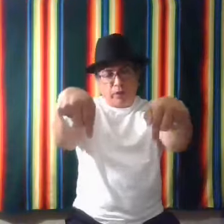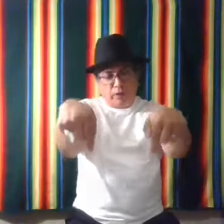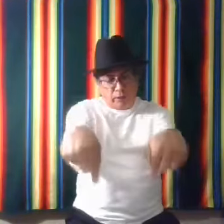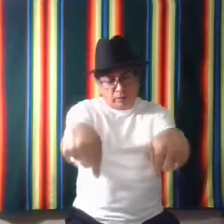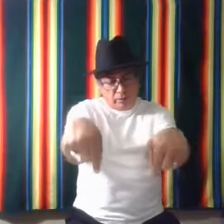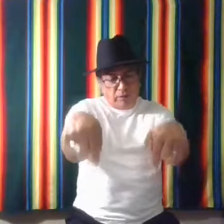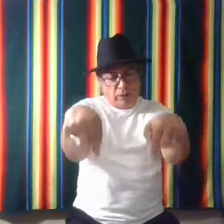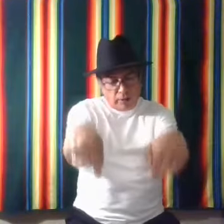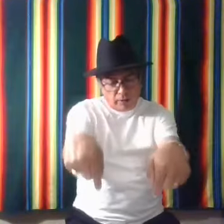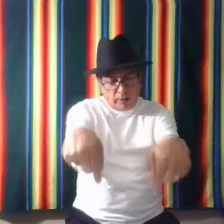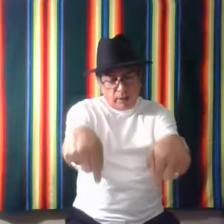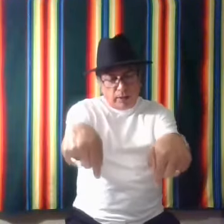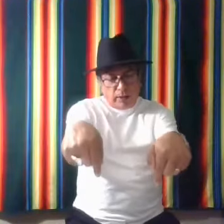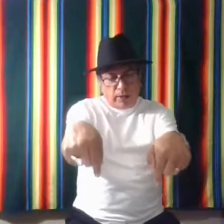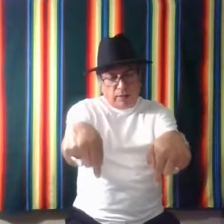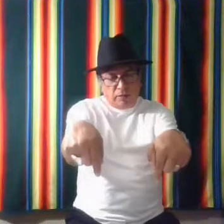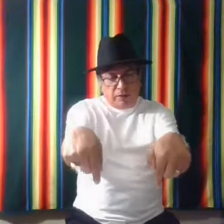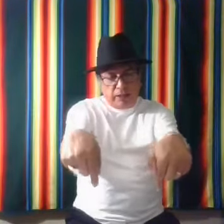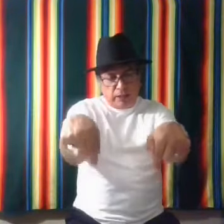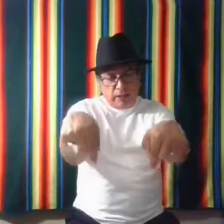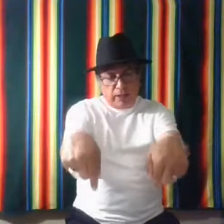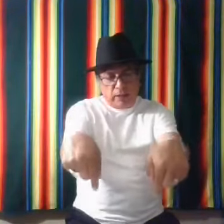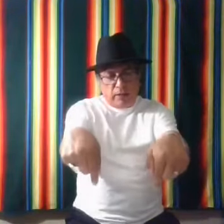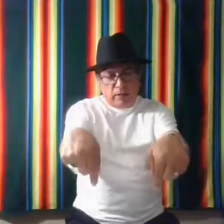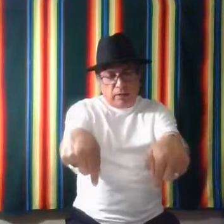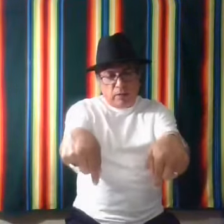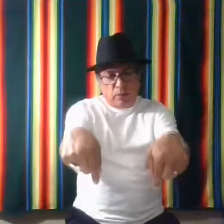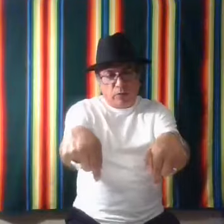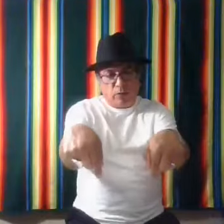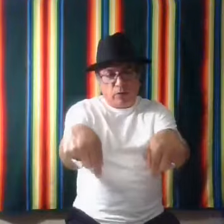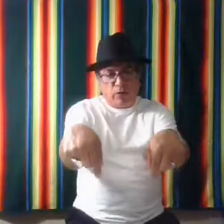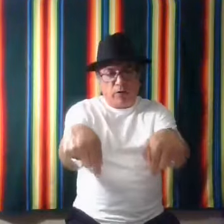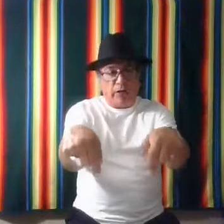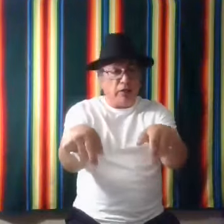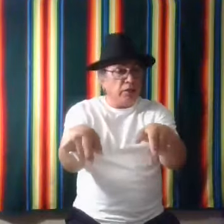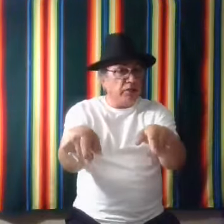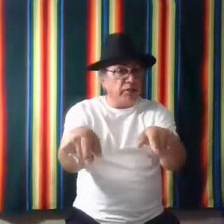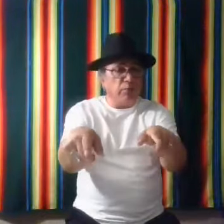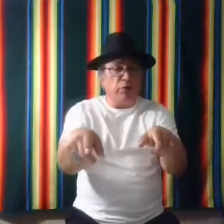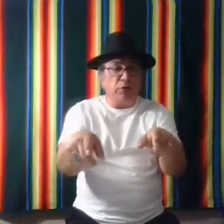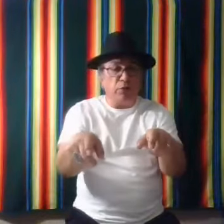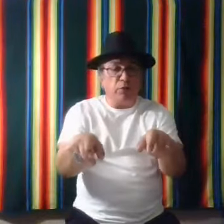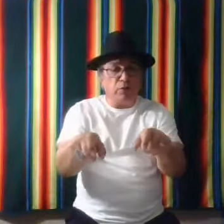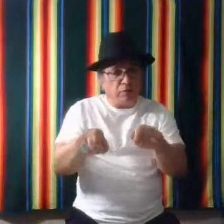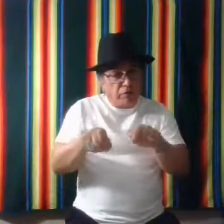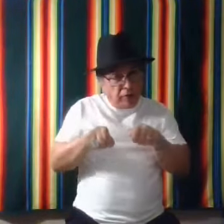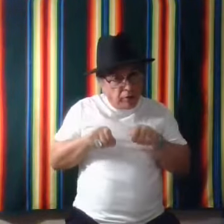weary, feel tired, fatigue. Where earlier that looks similar to fear,